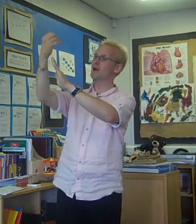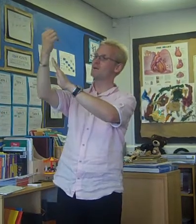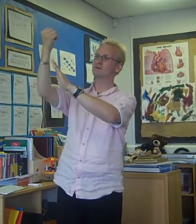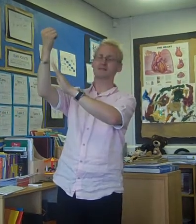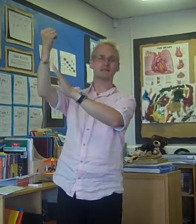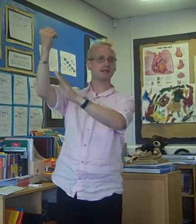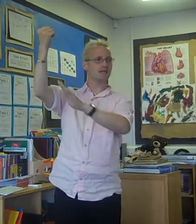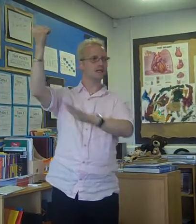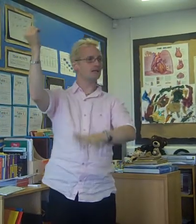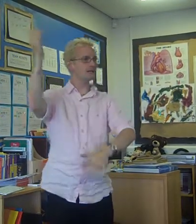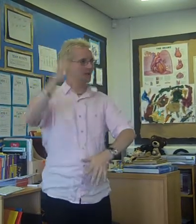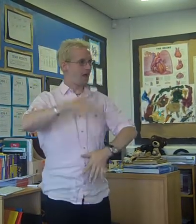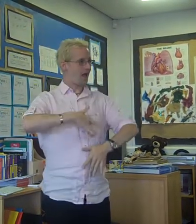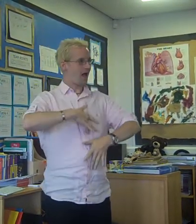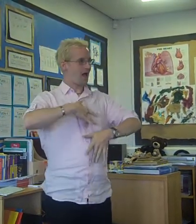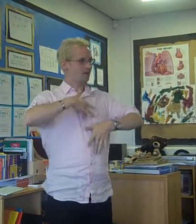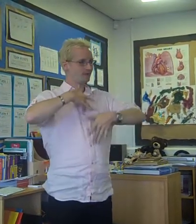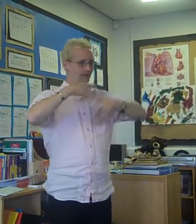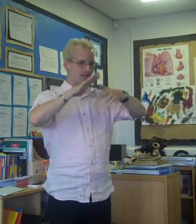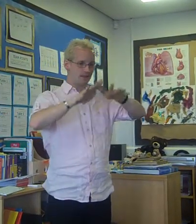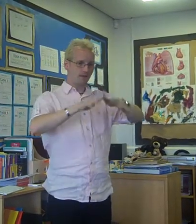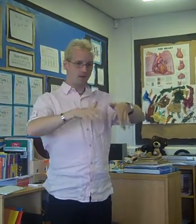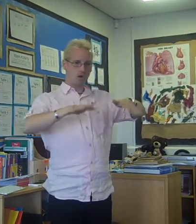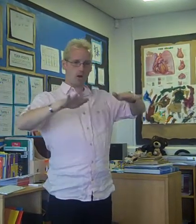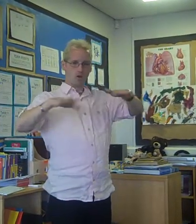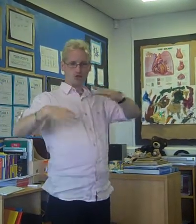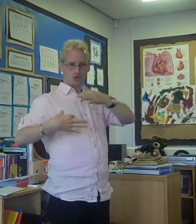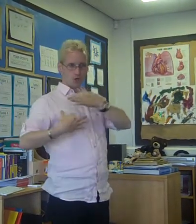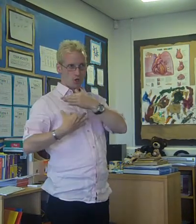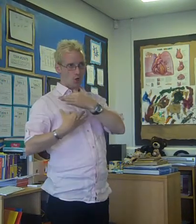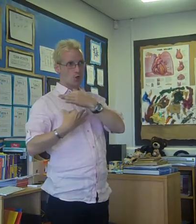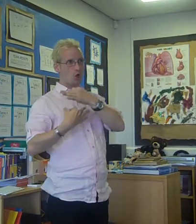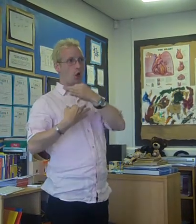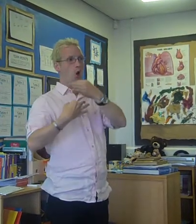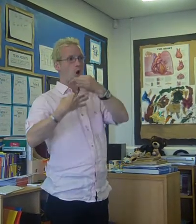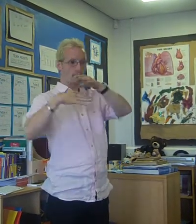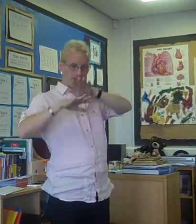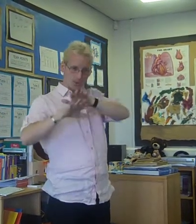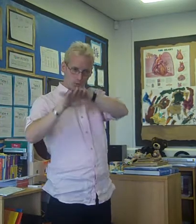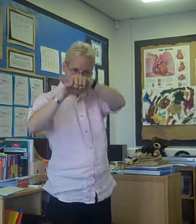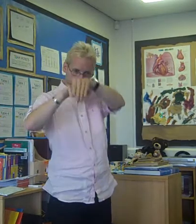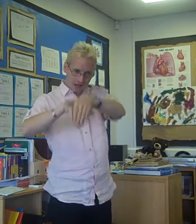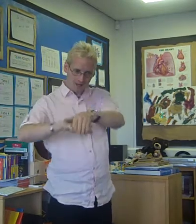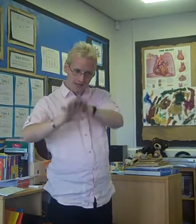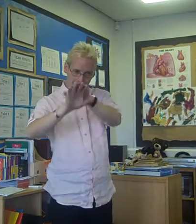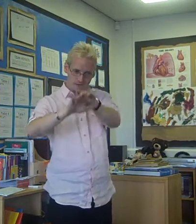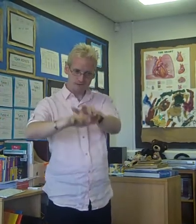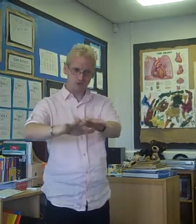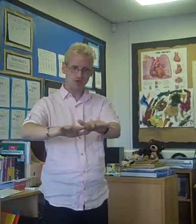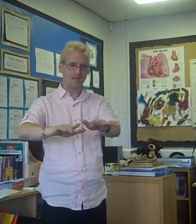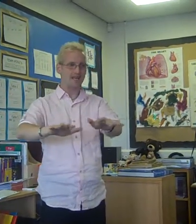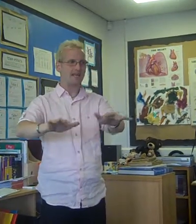mountain, I can feel the ocean falling wild and free.